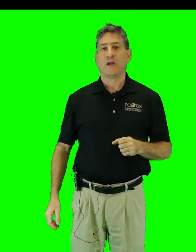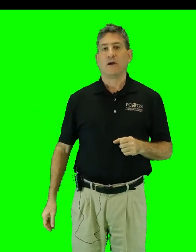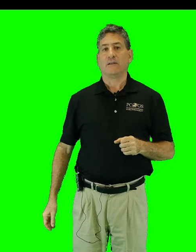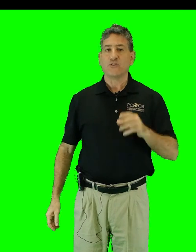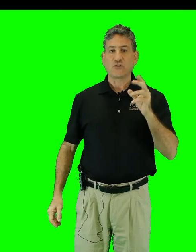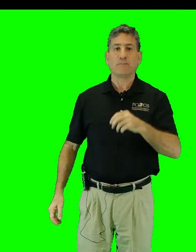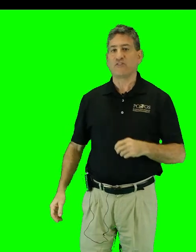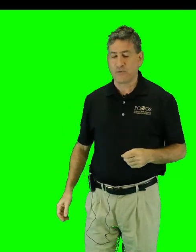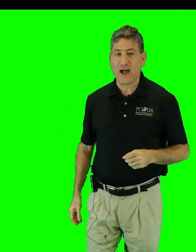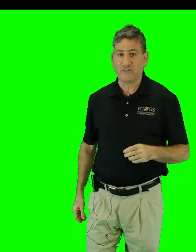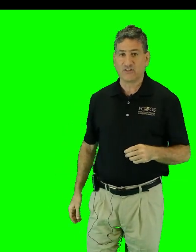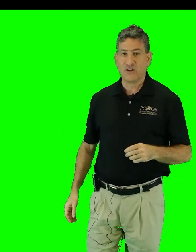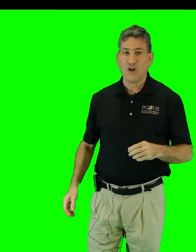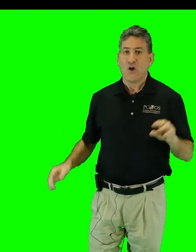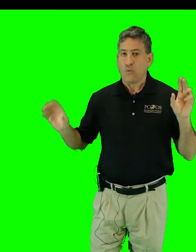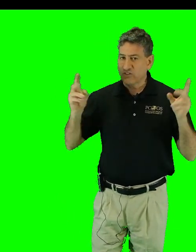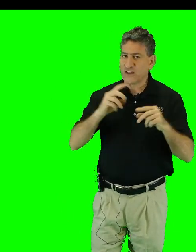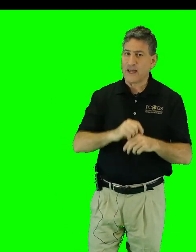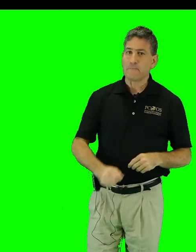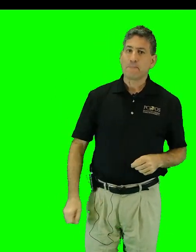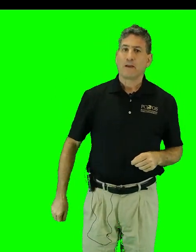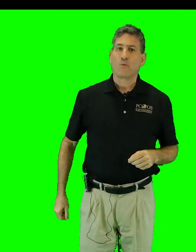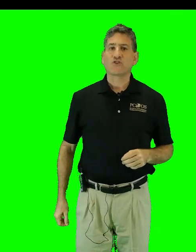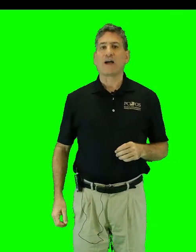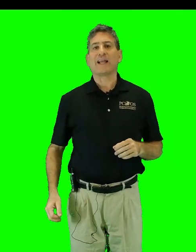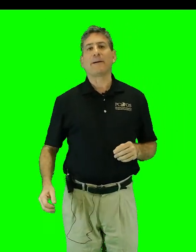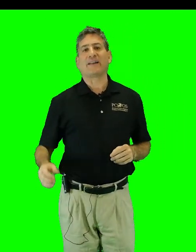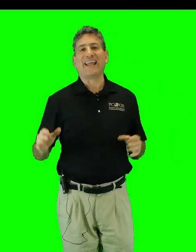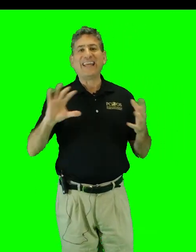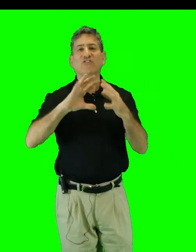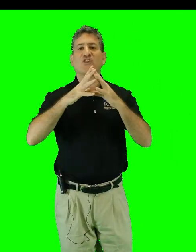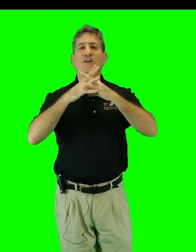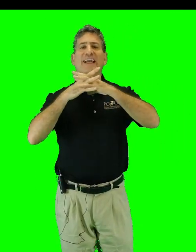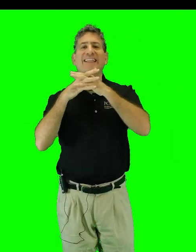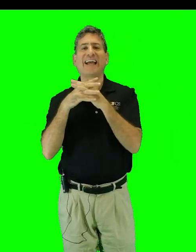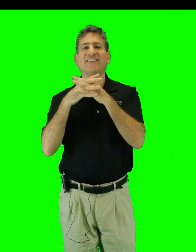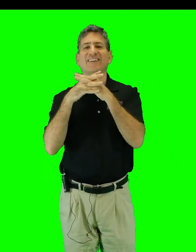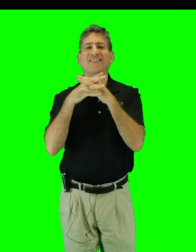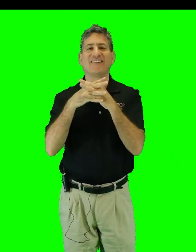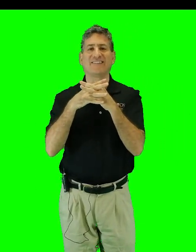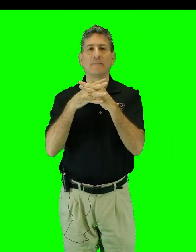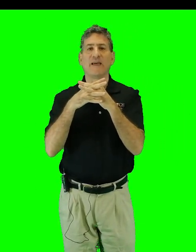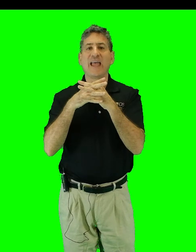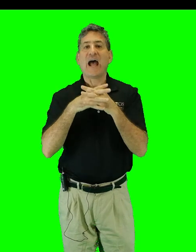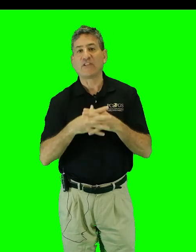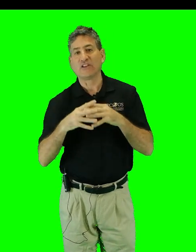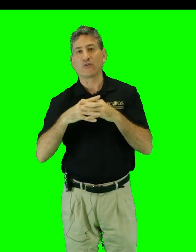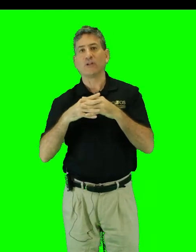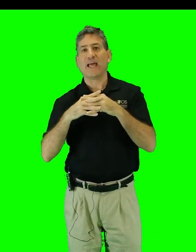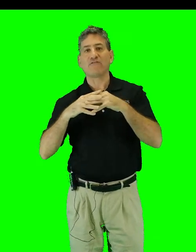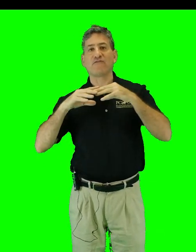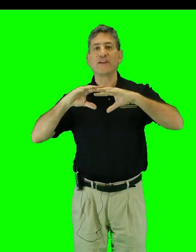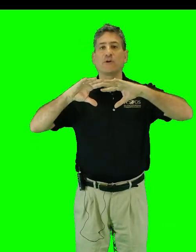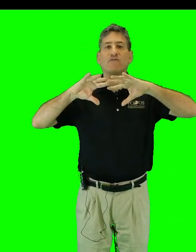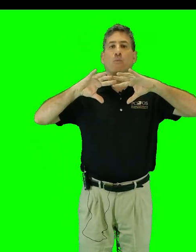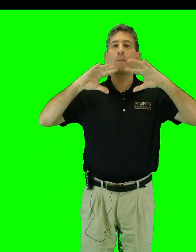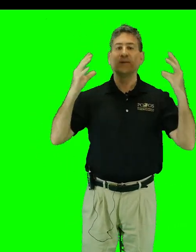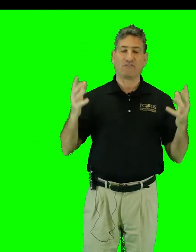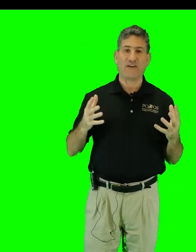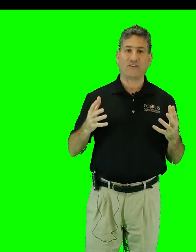And we shouldn't be surprised. Once again, we're talking about an interconnected system and the literal and figurative ripple effects